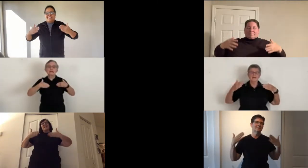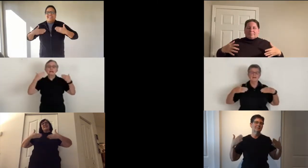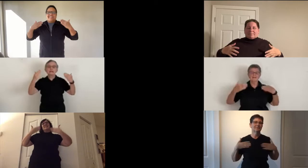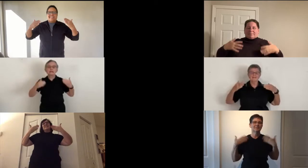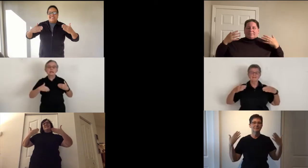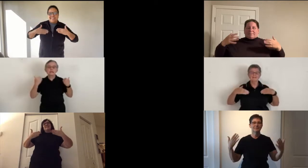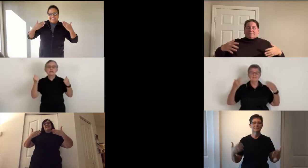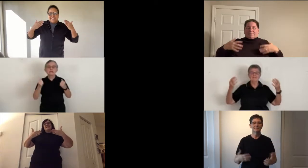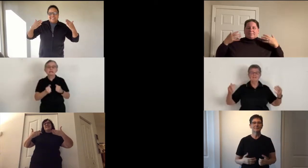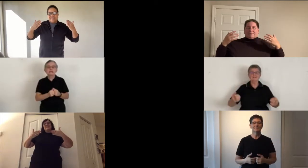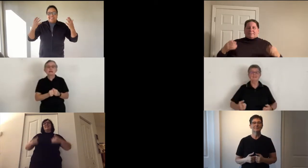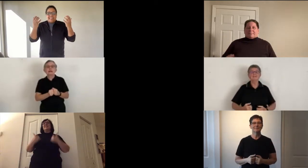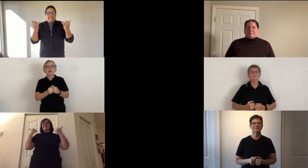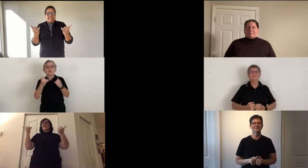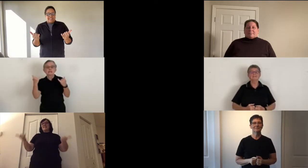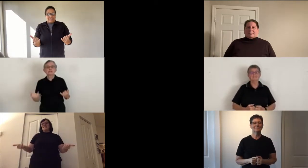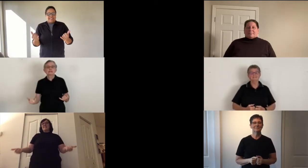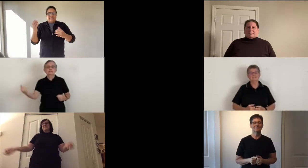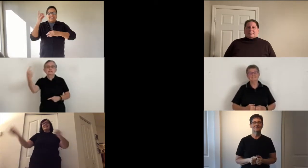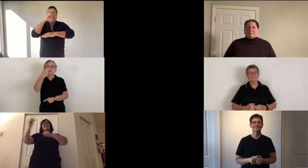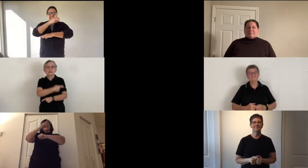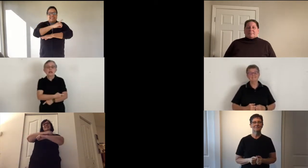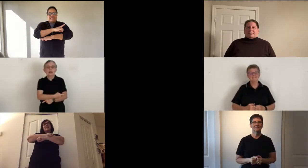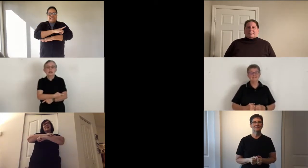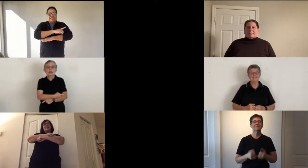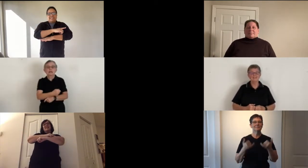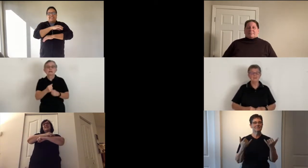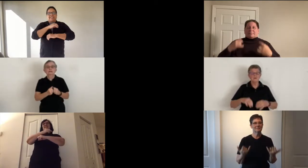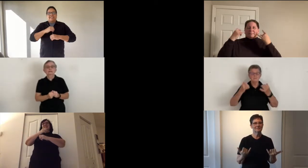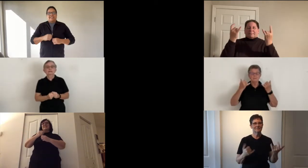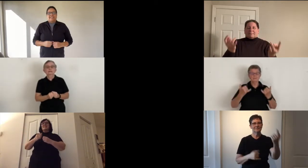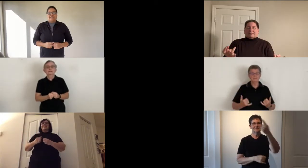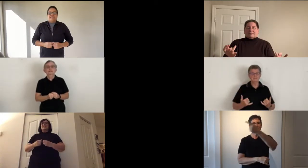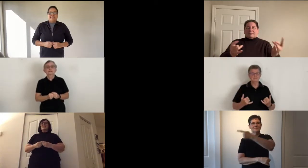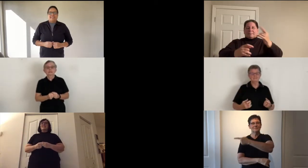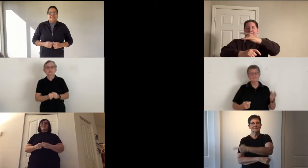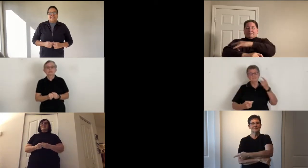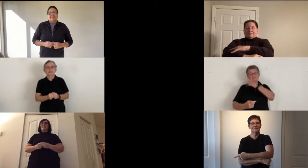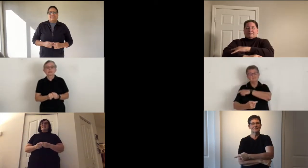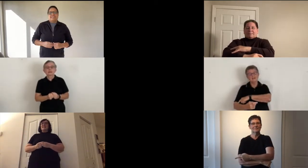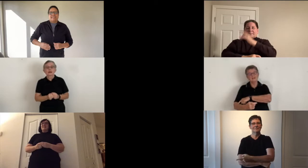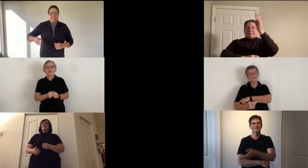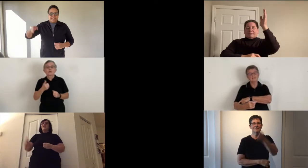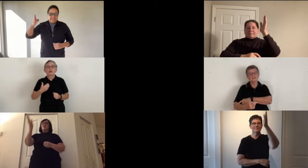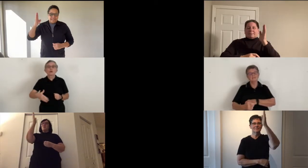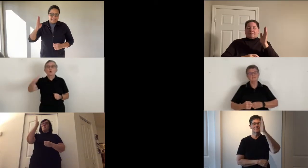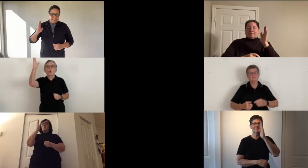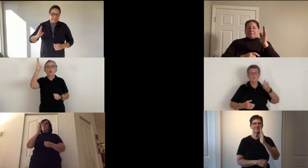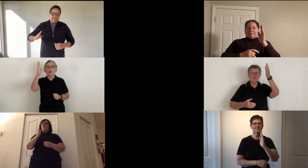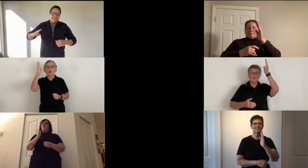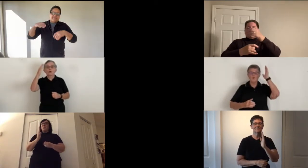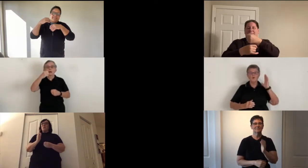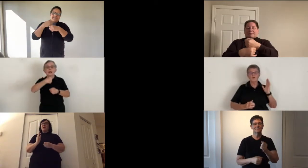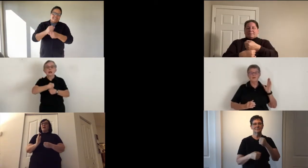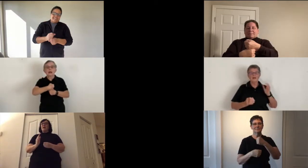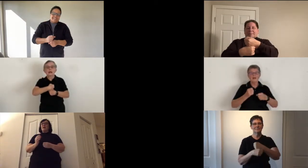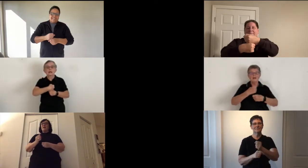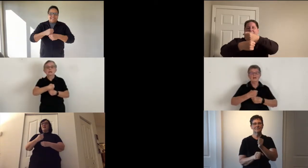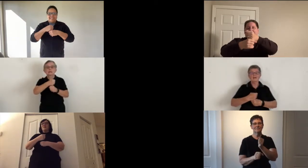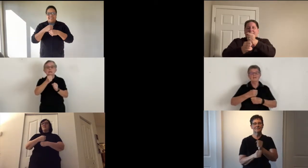glad in it. This is the day, this is the day that the Lord